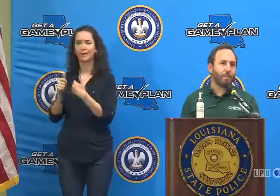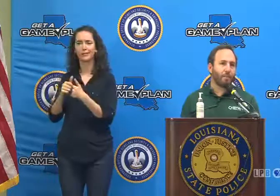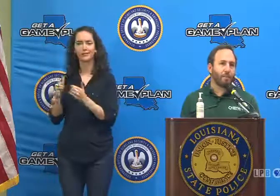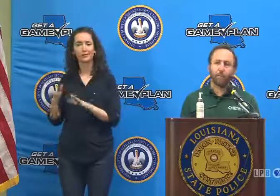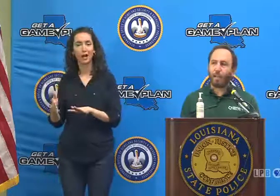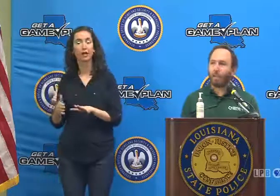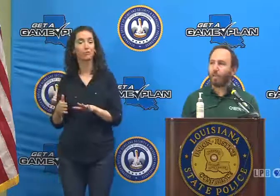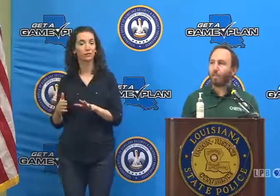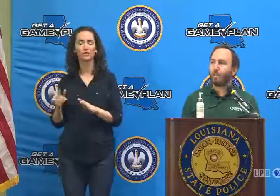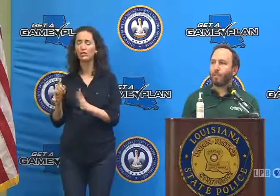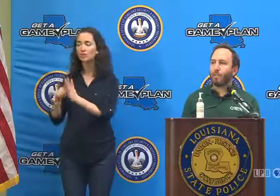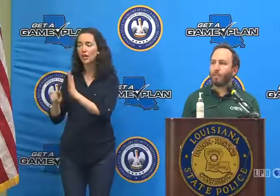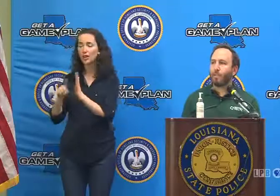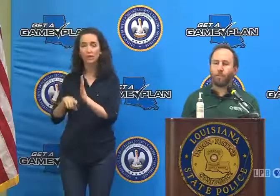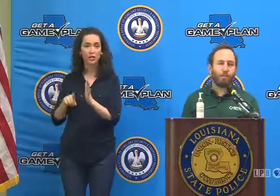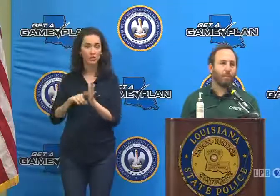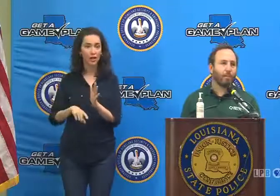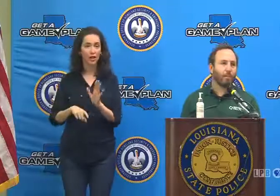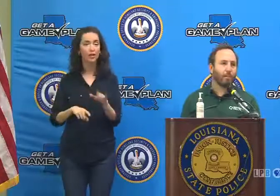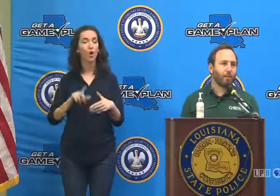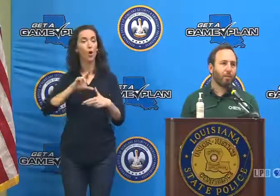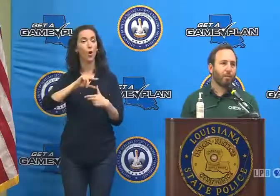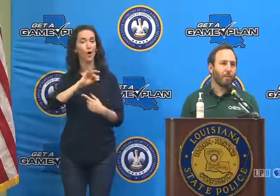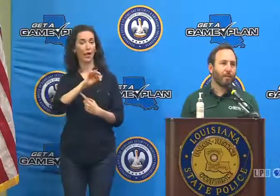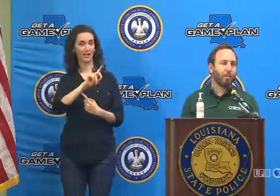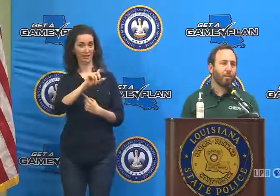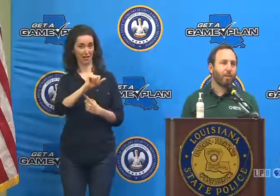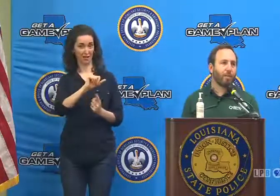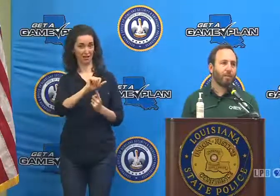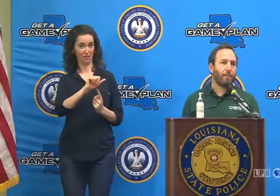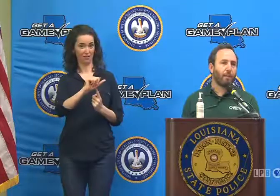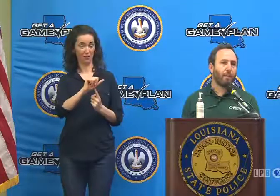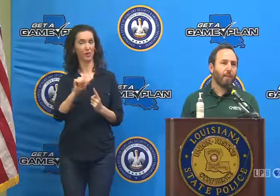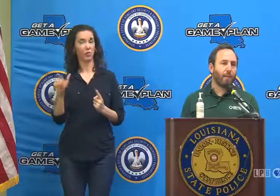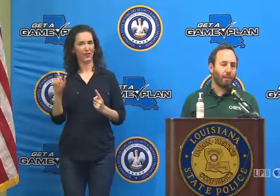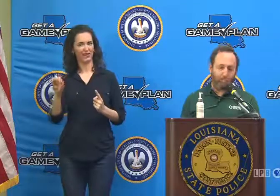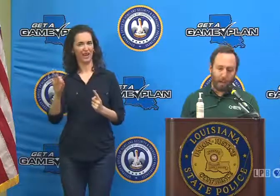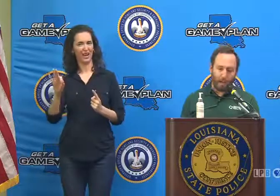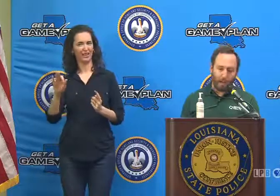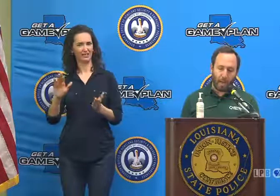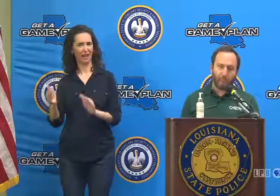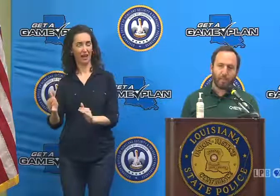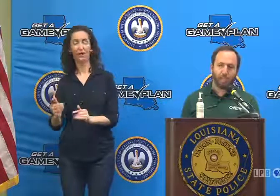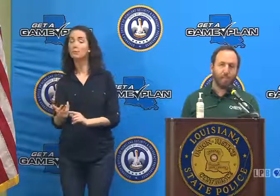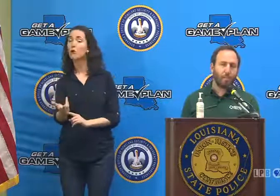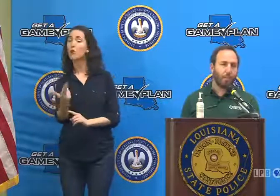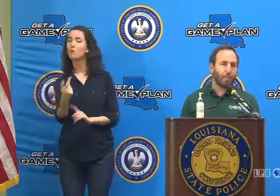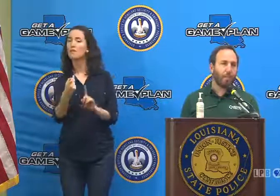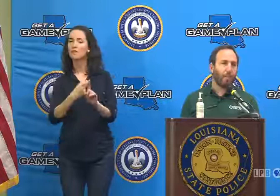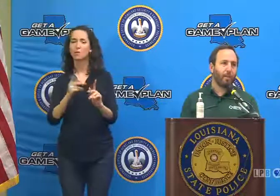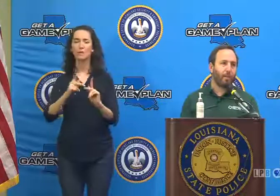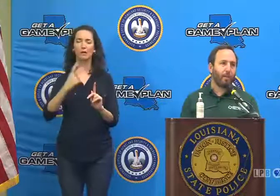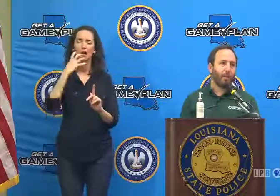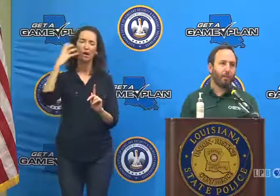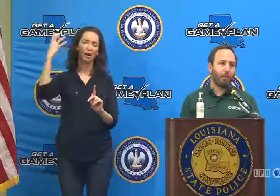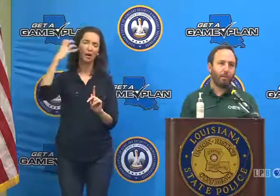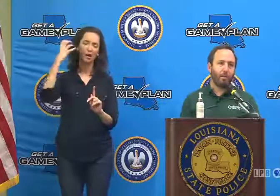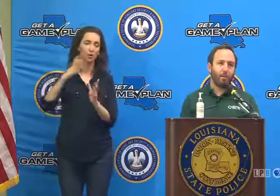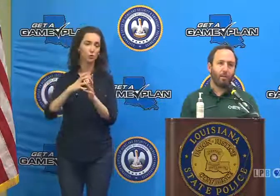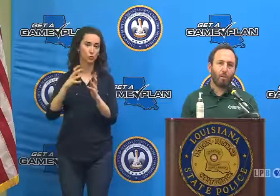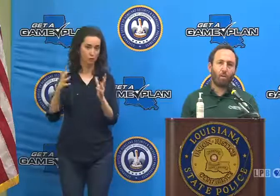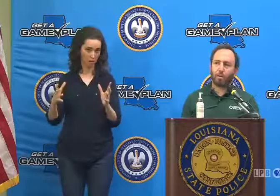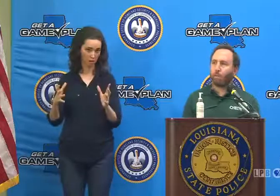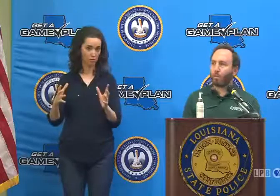deaths from Hurricane Ida so far were related to excessive heat and power outage, particularly in